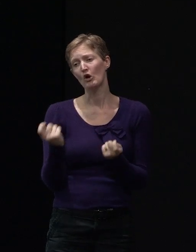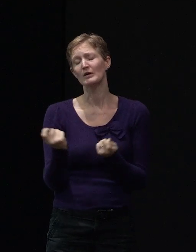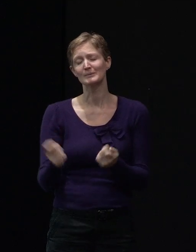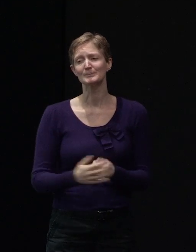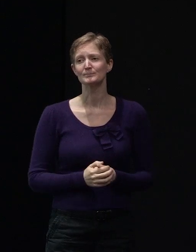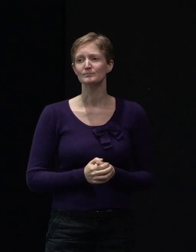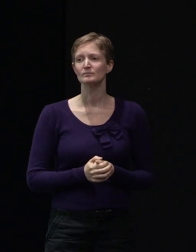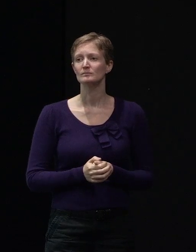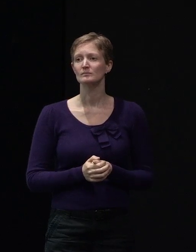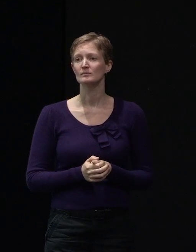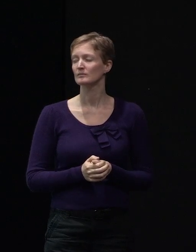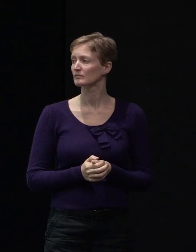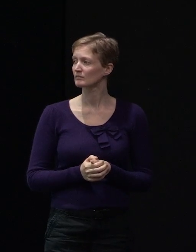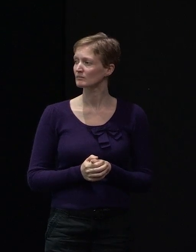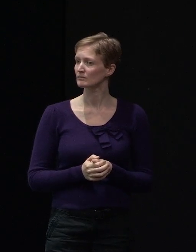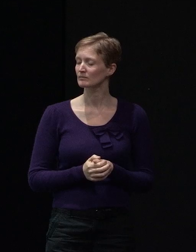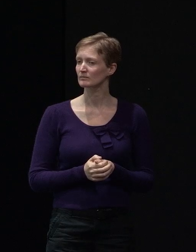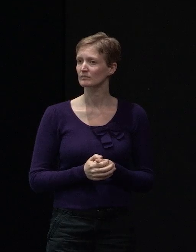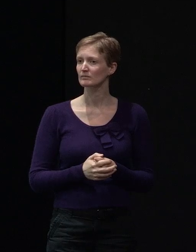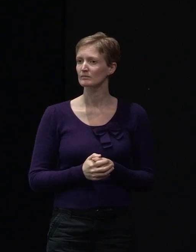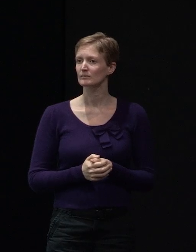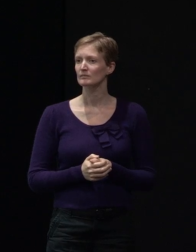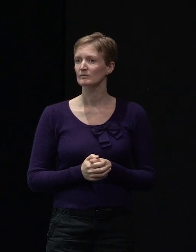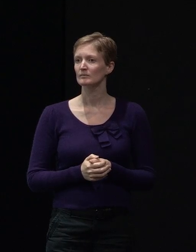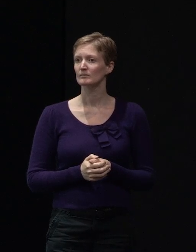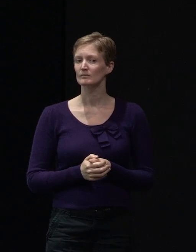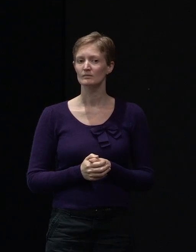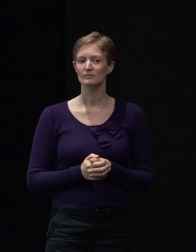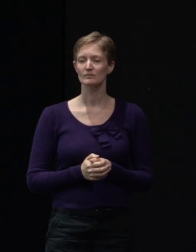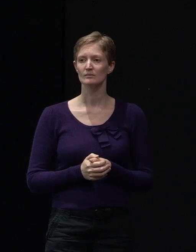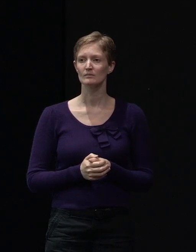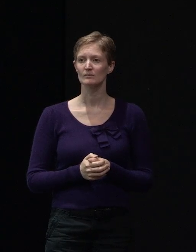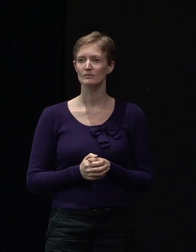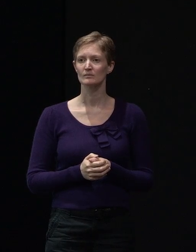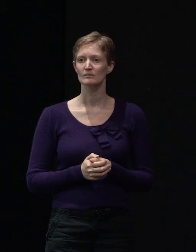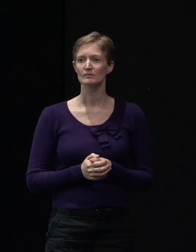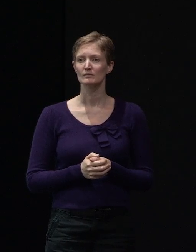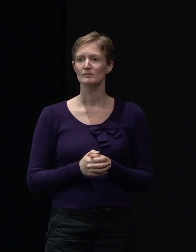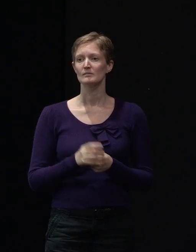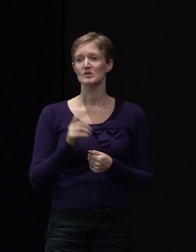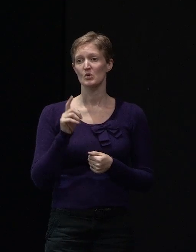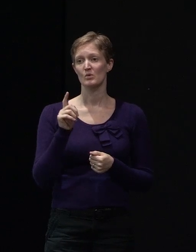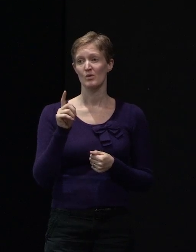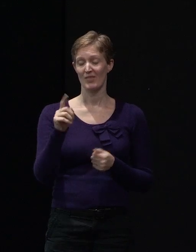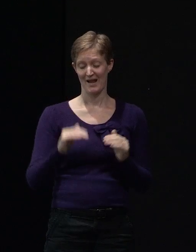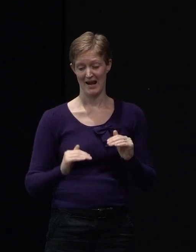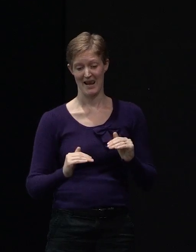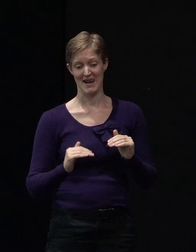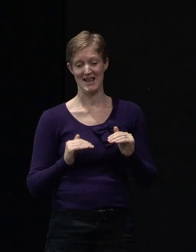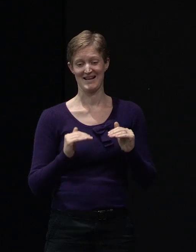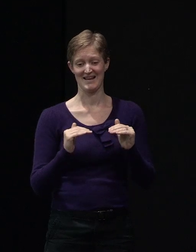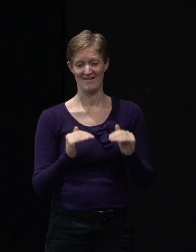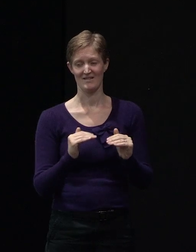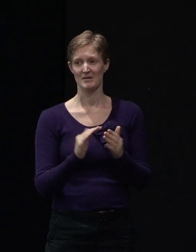Once you do lift at that height, we're dealing with voids underneath the slab. So there's another technique, they need to go